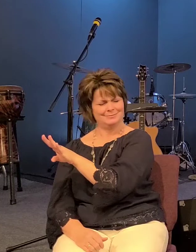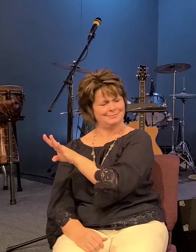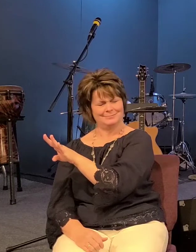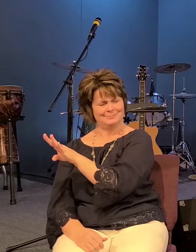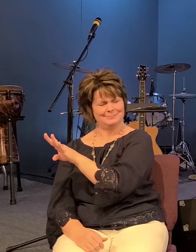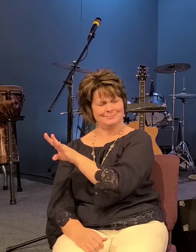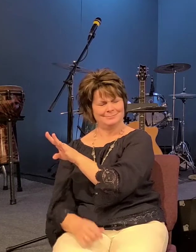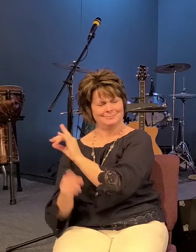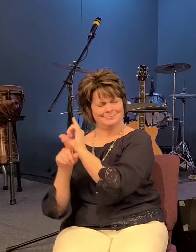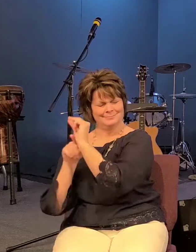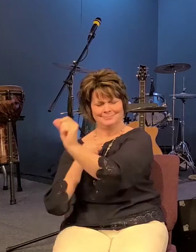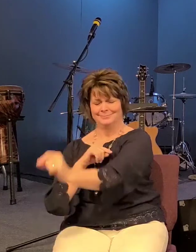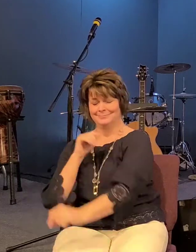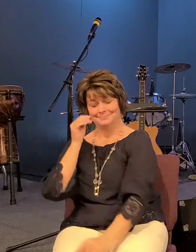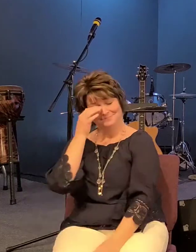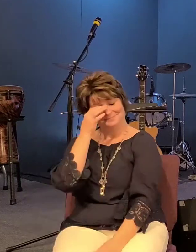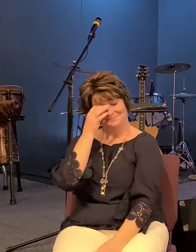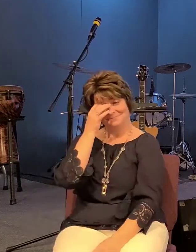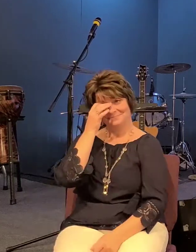out there on the airport